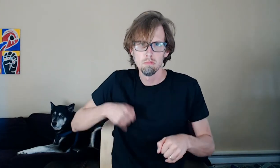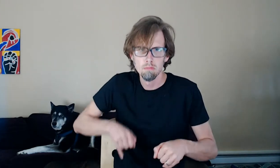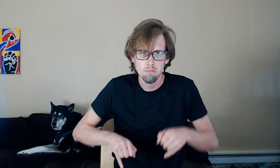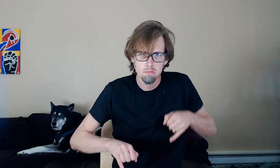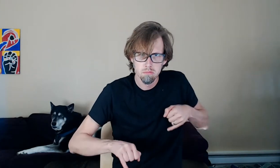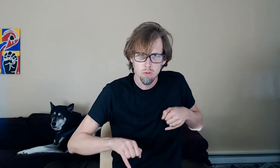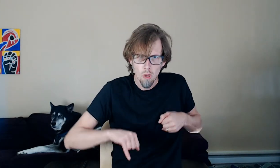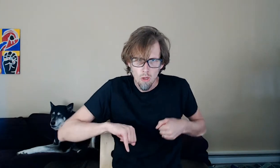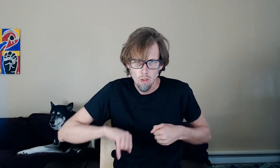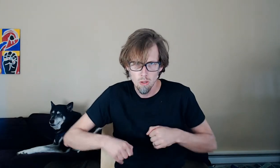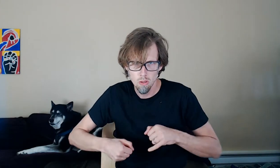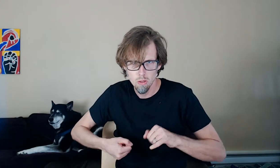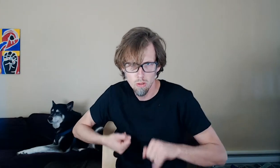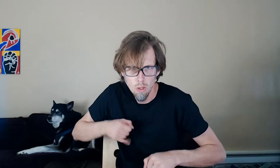off before I could take that bottom plate out.